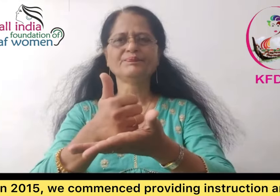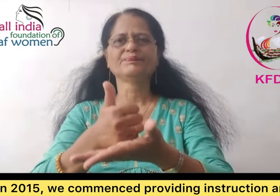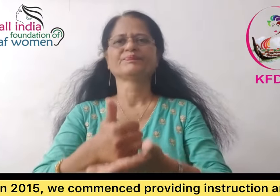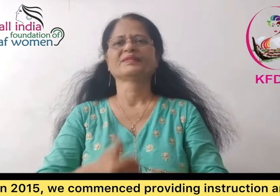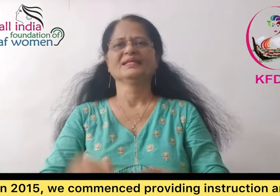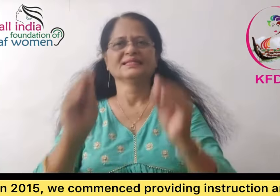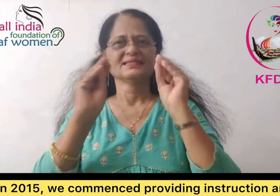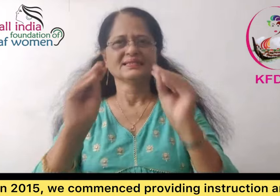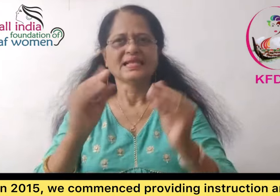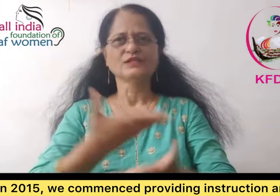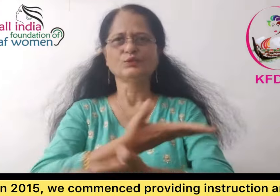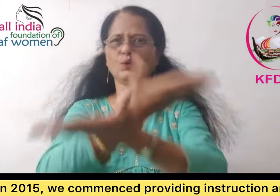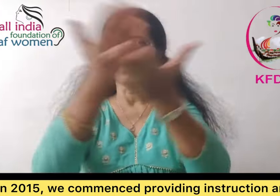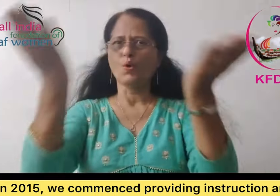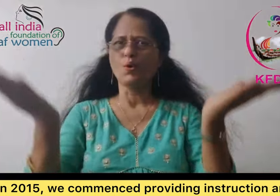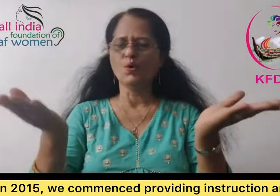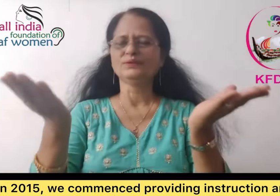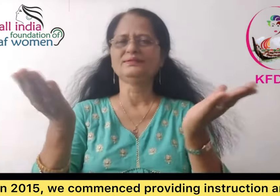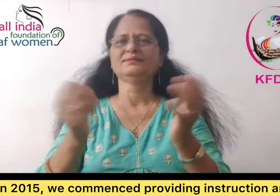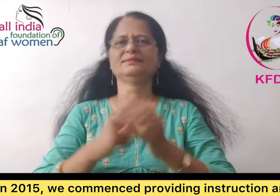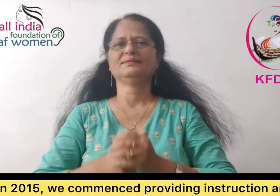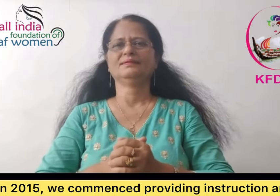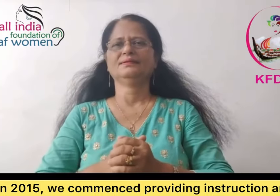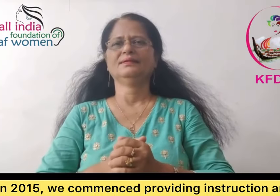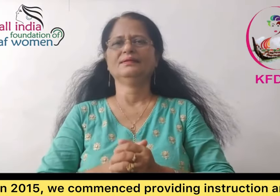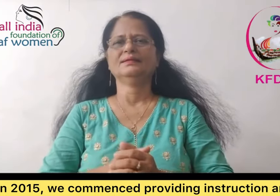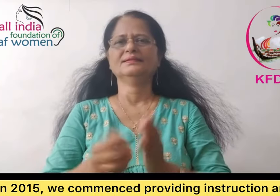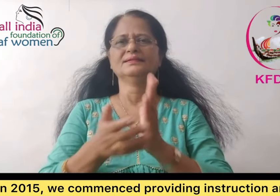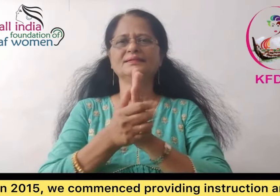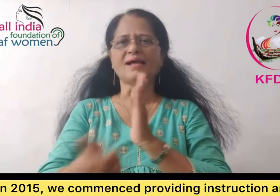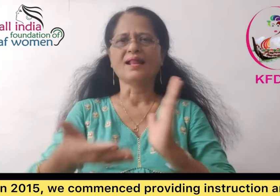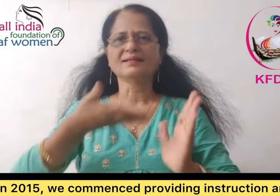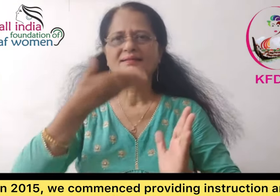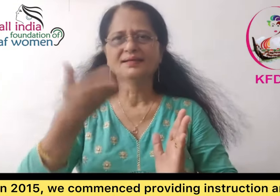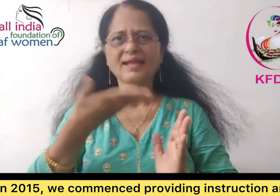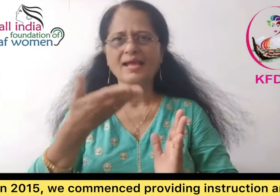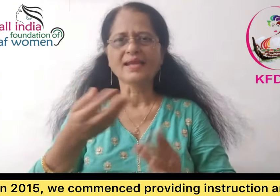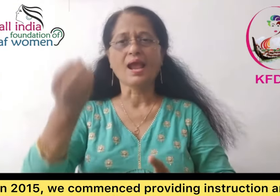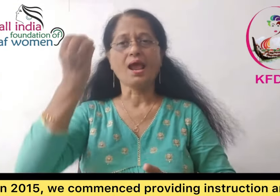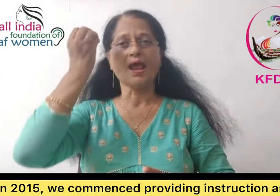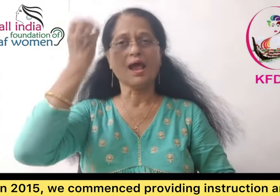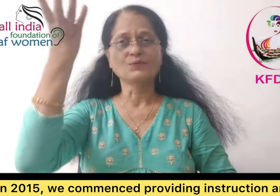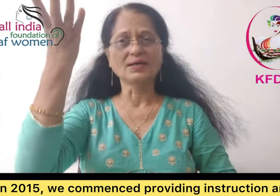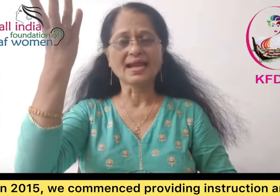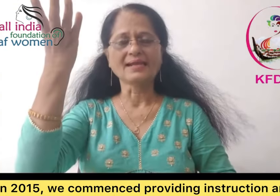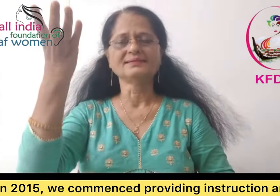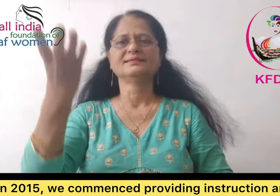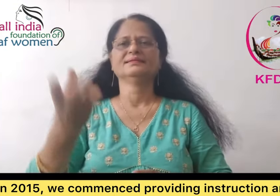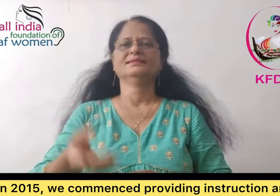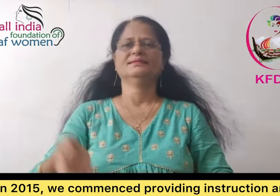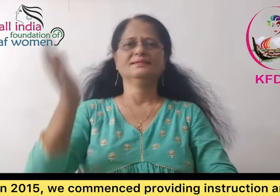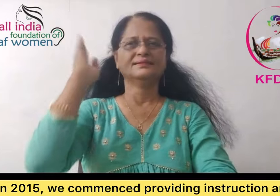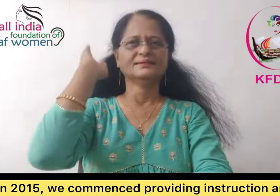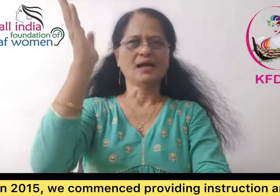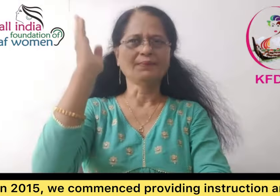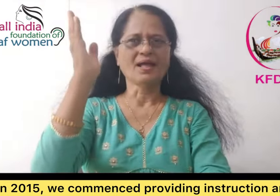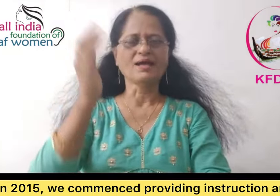commenced providing instruction and support in various skills such as